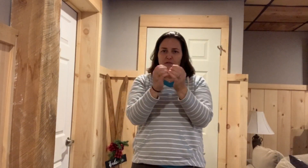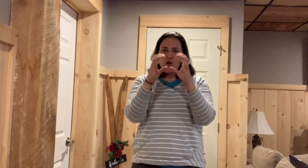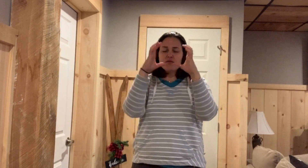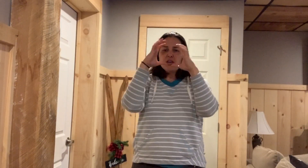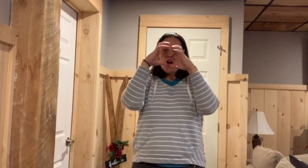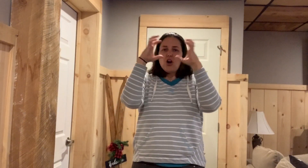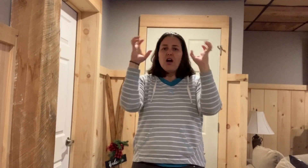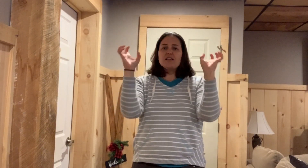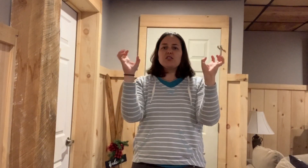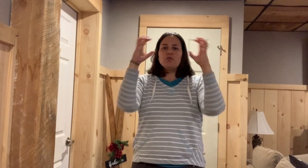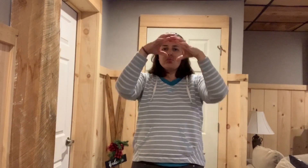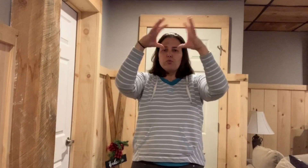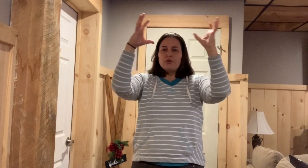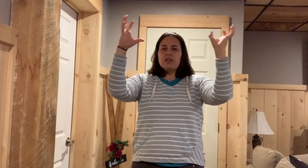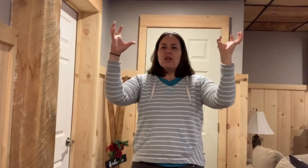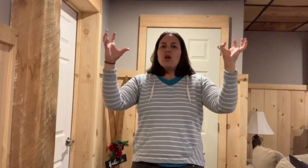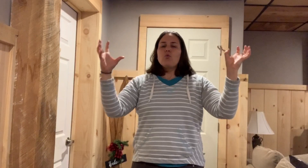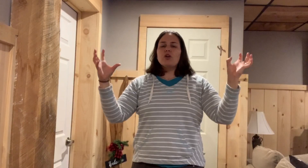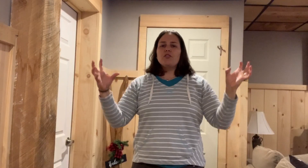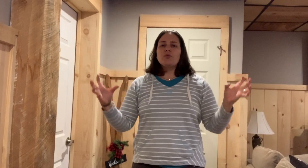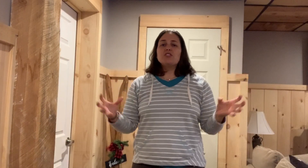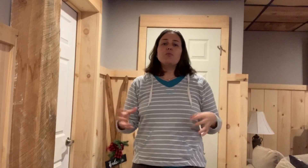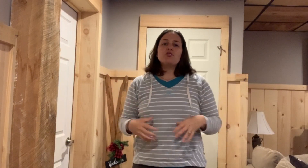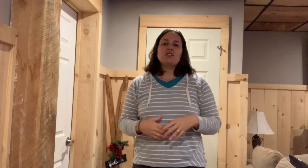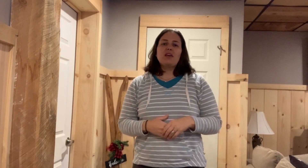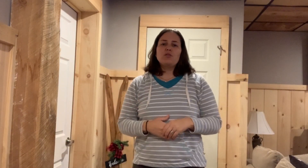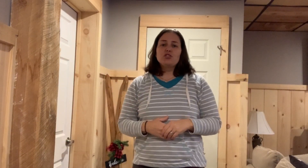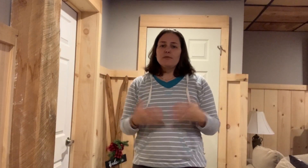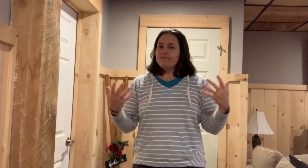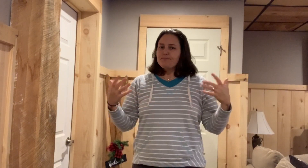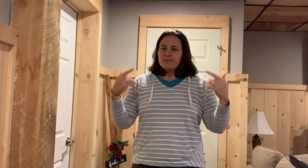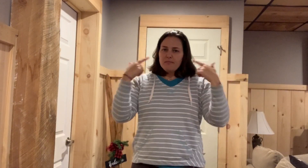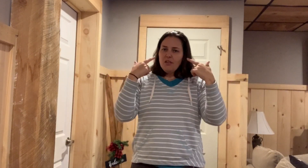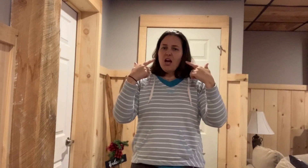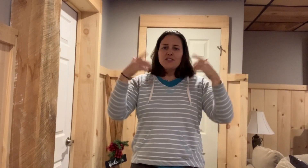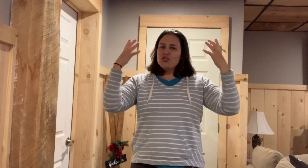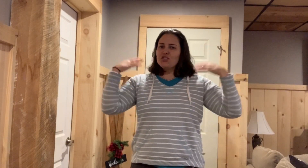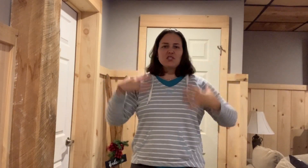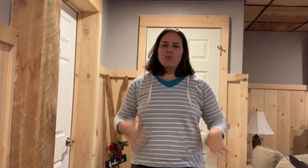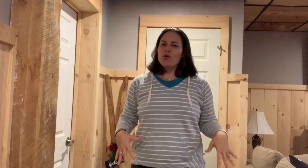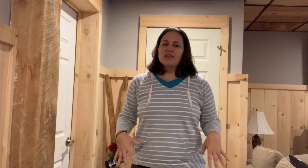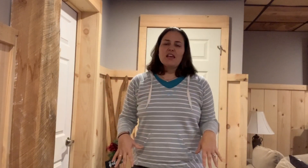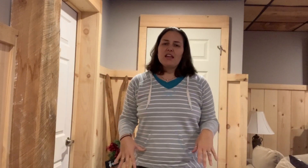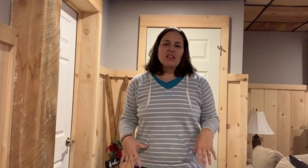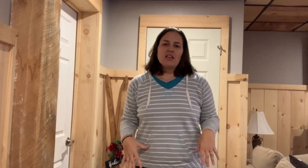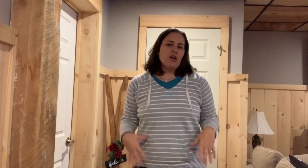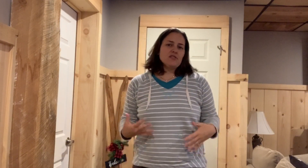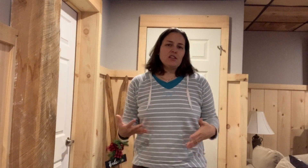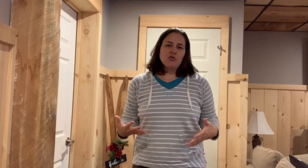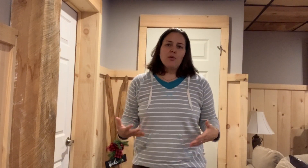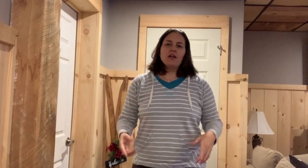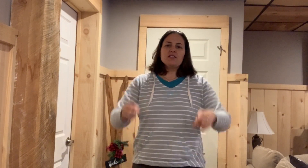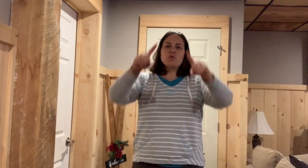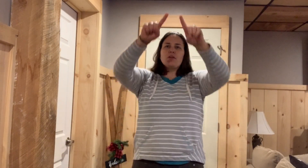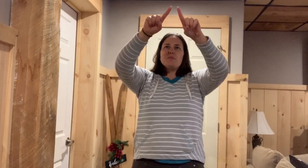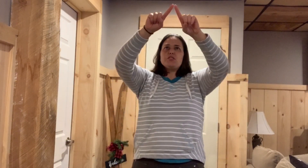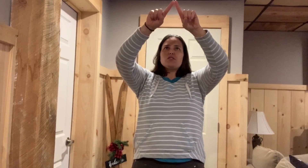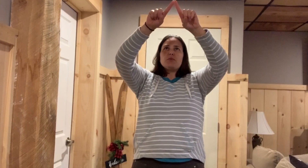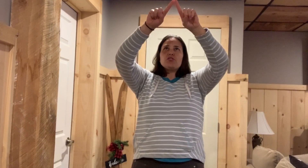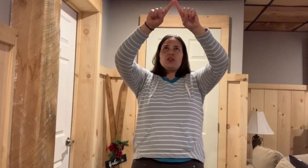phones, our eyes don't really work on the range of motion that we should. Eyes are just as important as anything else in your body. So what we're going to do is I'm to try to